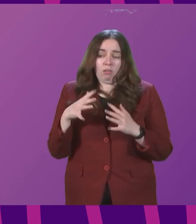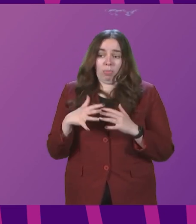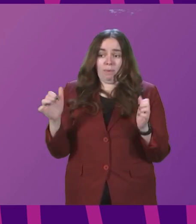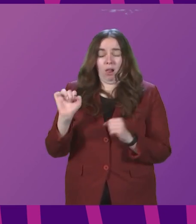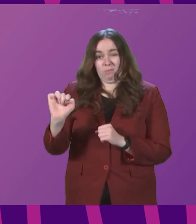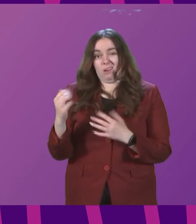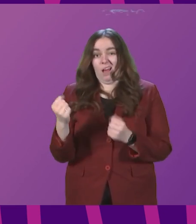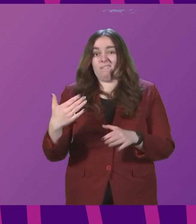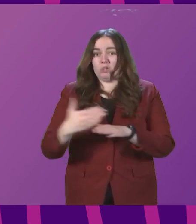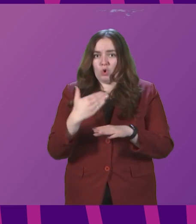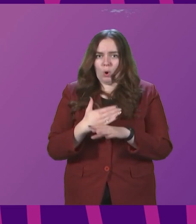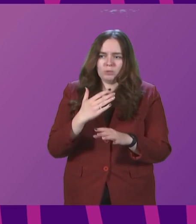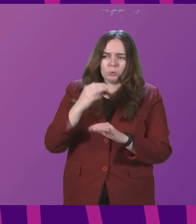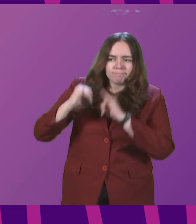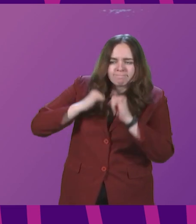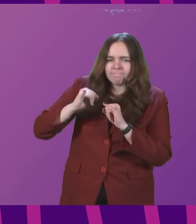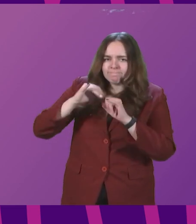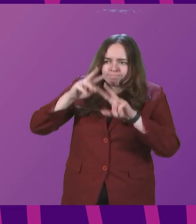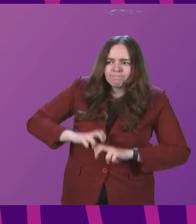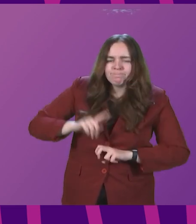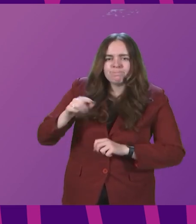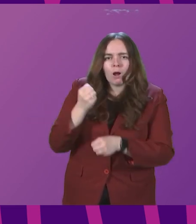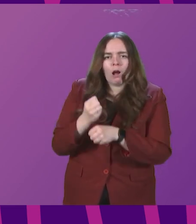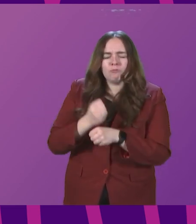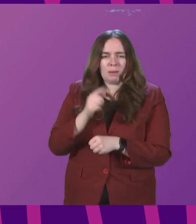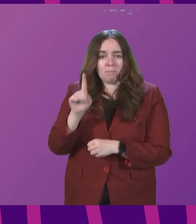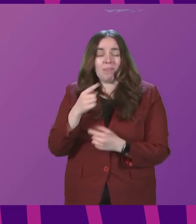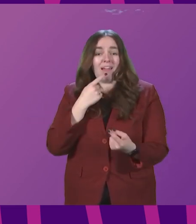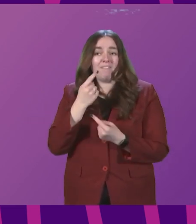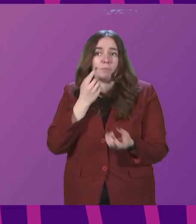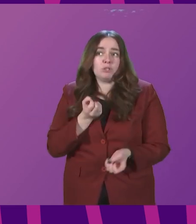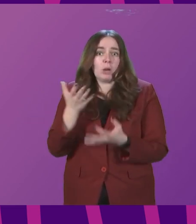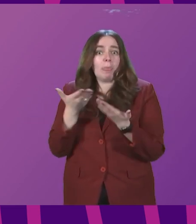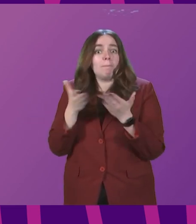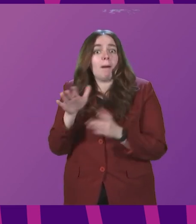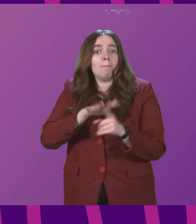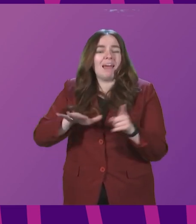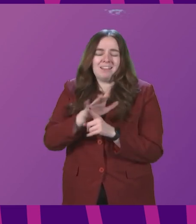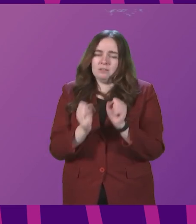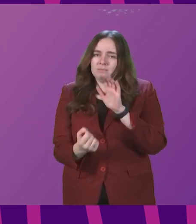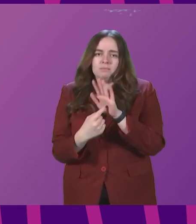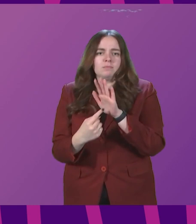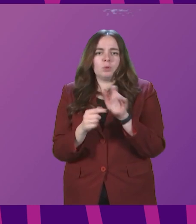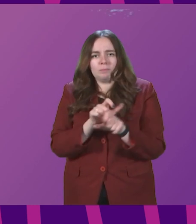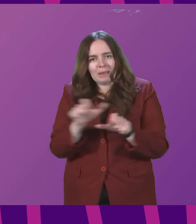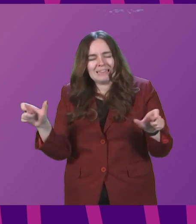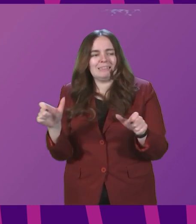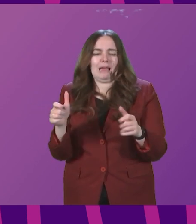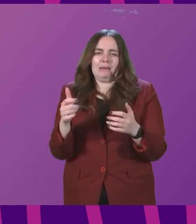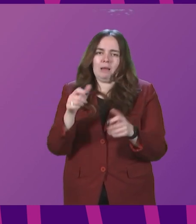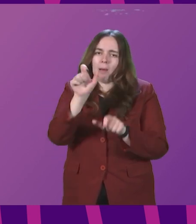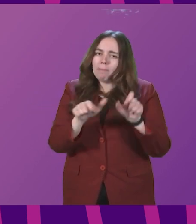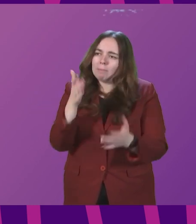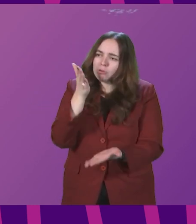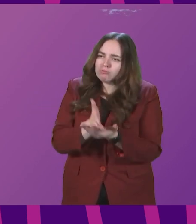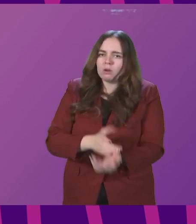properly in scrutinising the government, but because that information being in the public domain is vital to maintaining and building public trust and confidence.